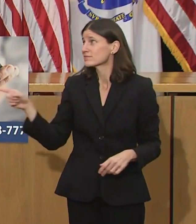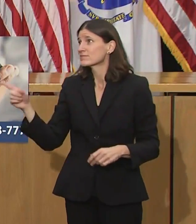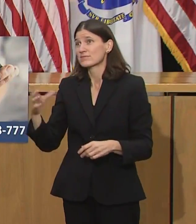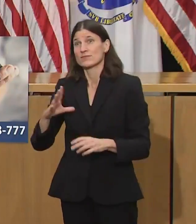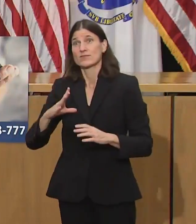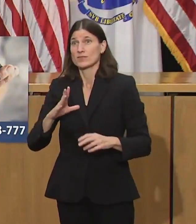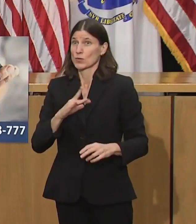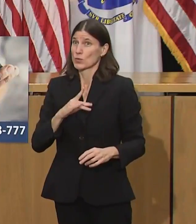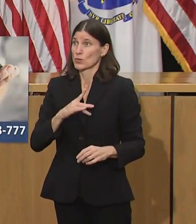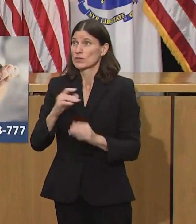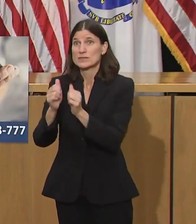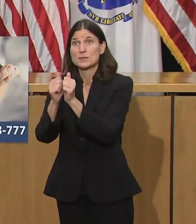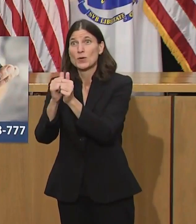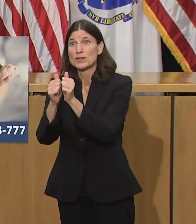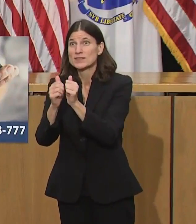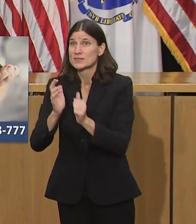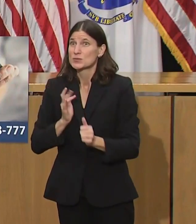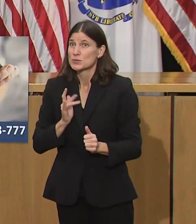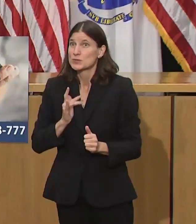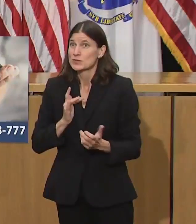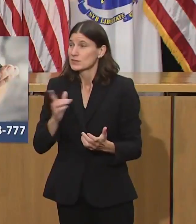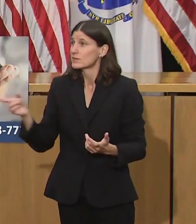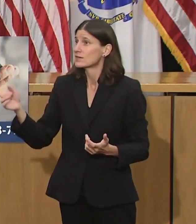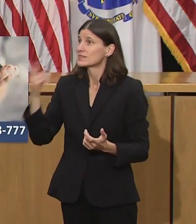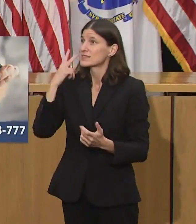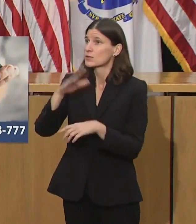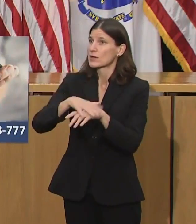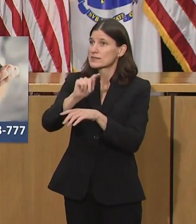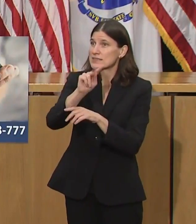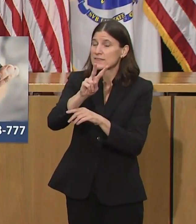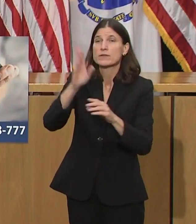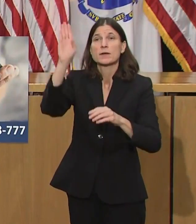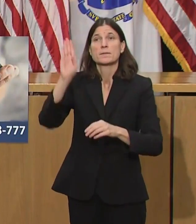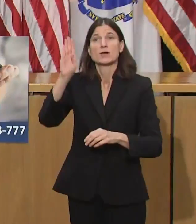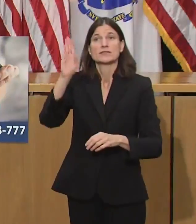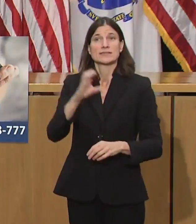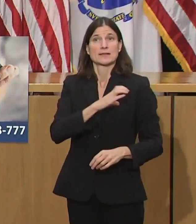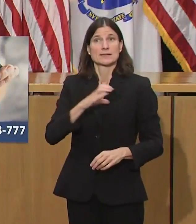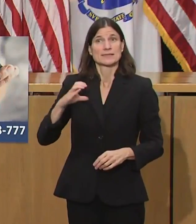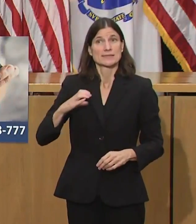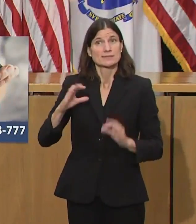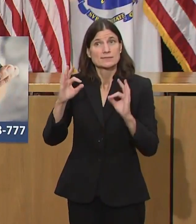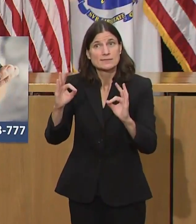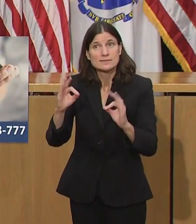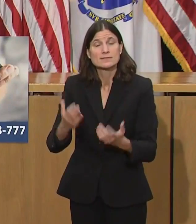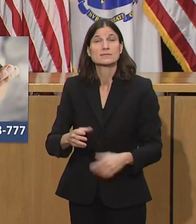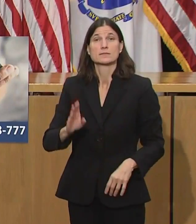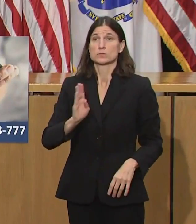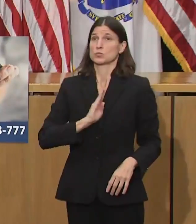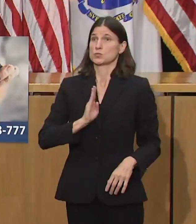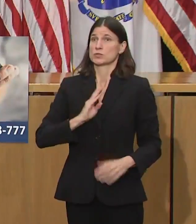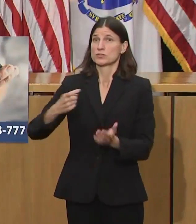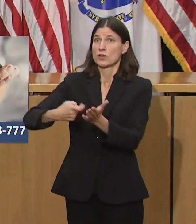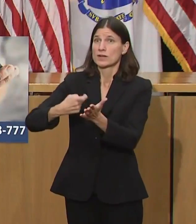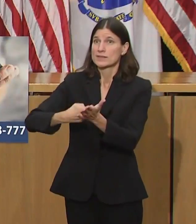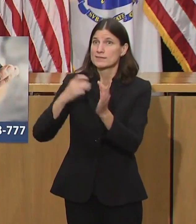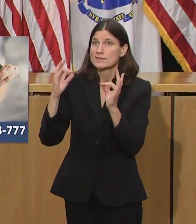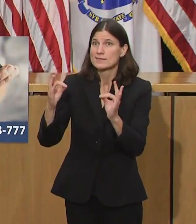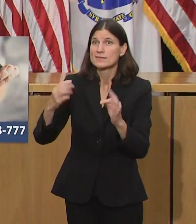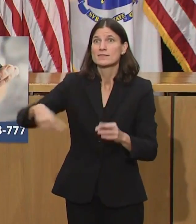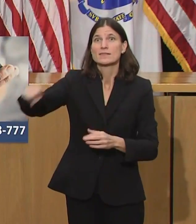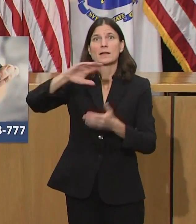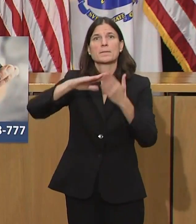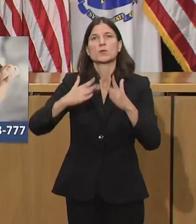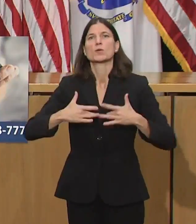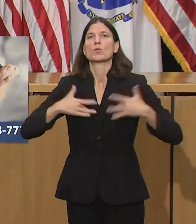Celtics play yesterday and I've heard from a lot of people that it's a it's really feels normal to see see a game